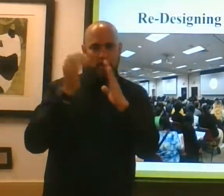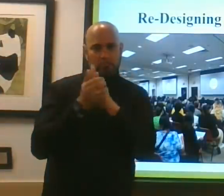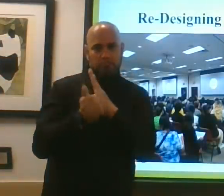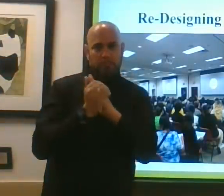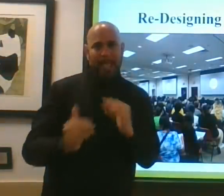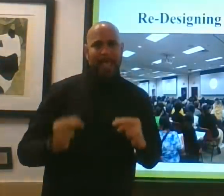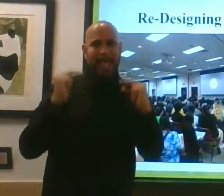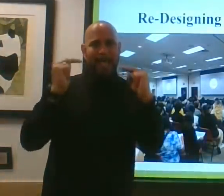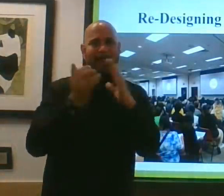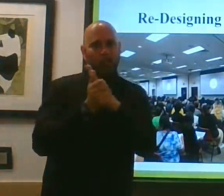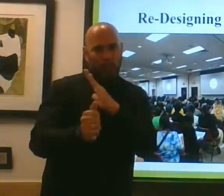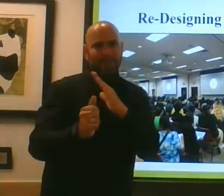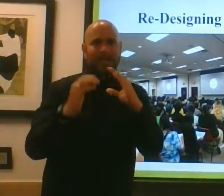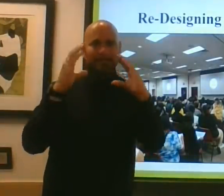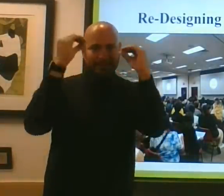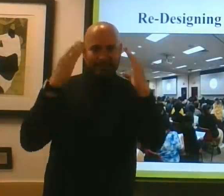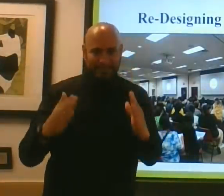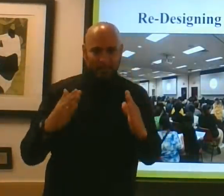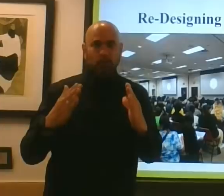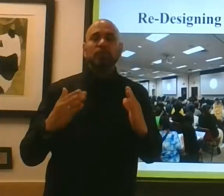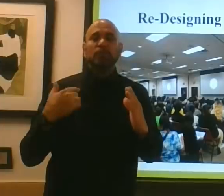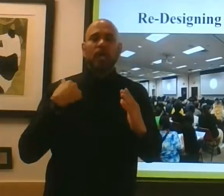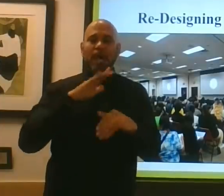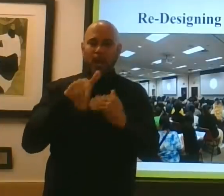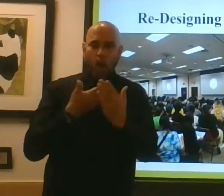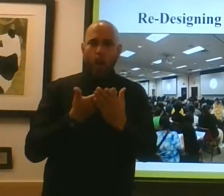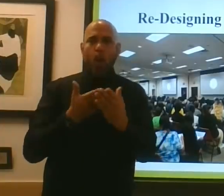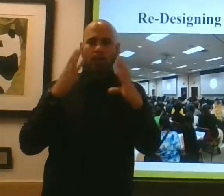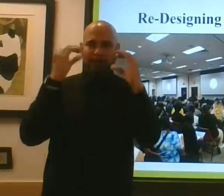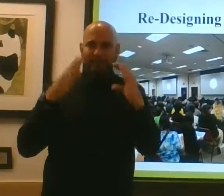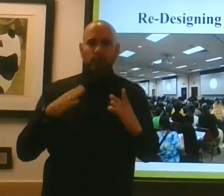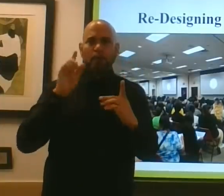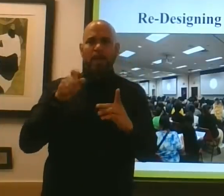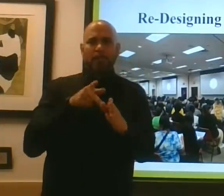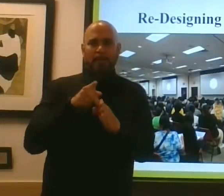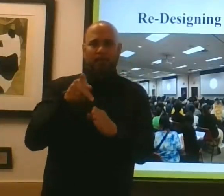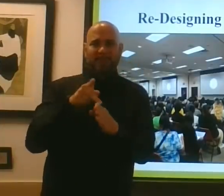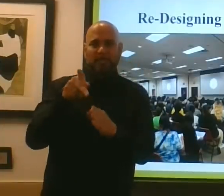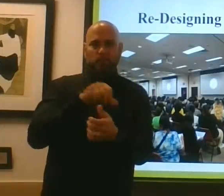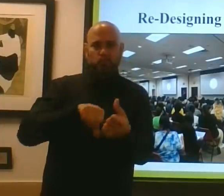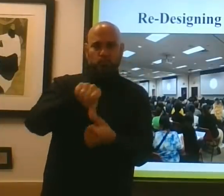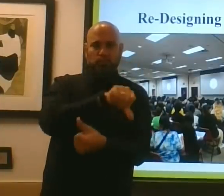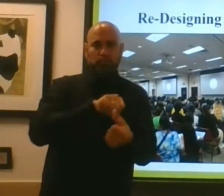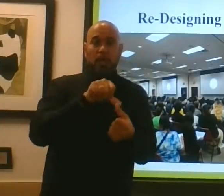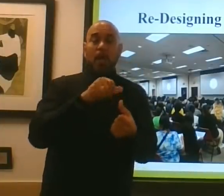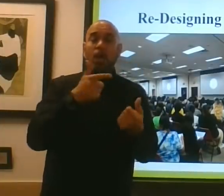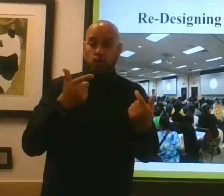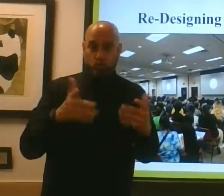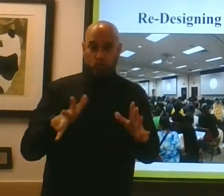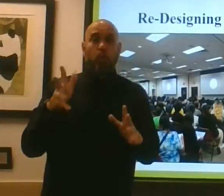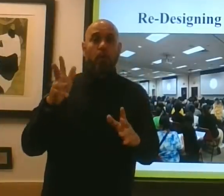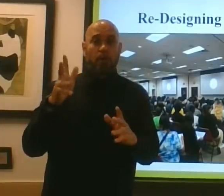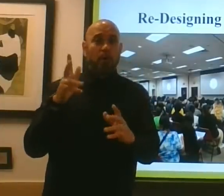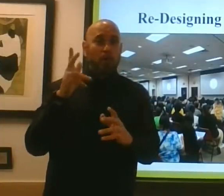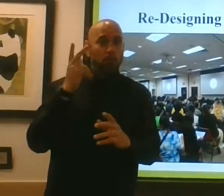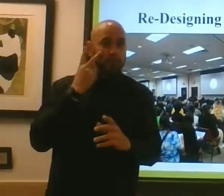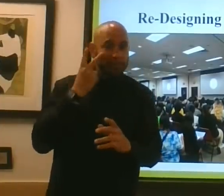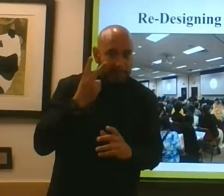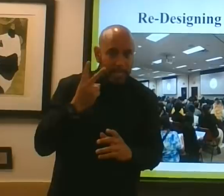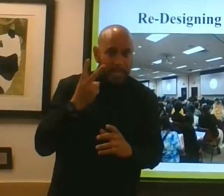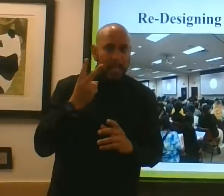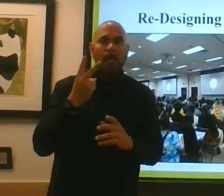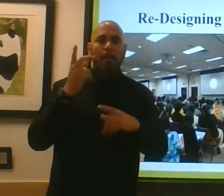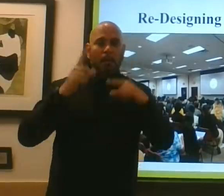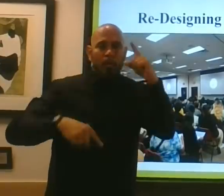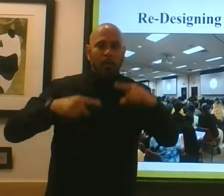professionals. We want all of you to know that as we begin the year and as you go throughout the year, you will hear and you will see various